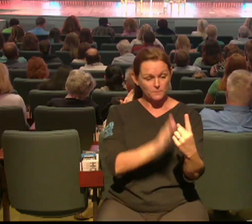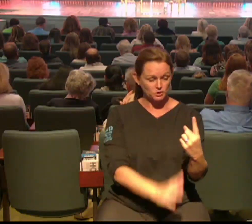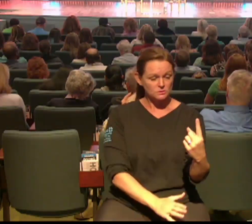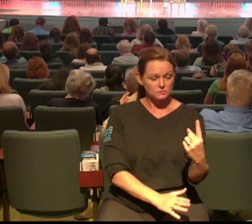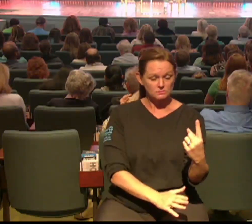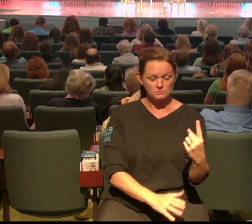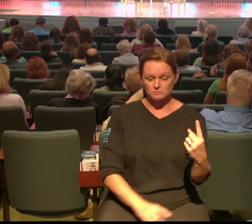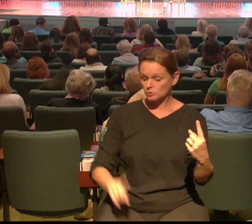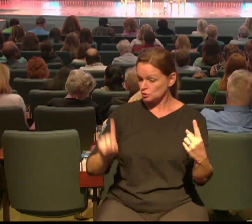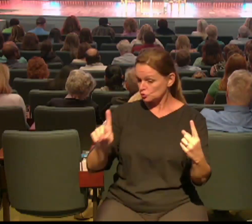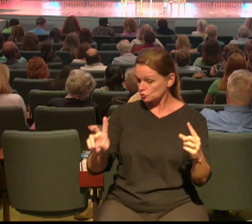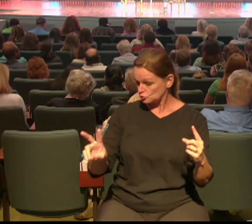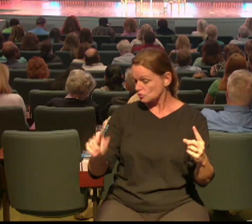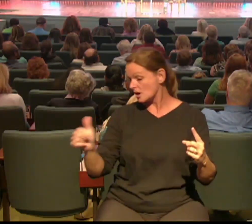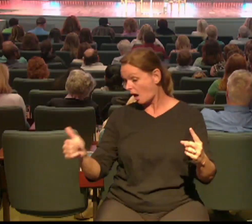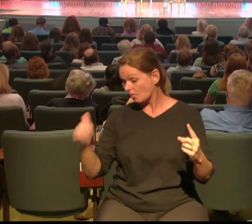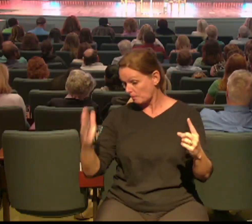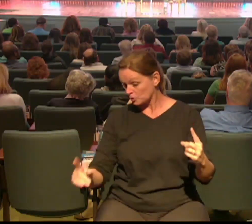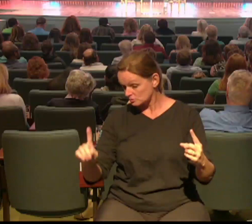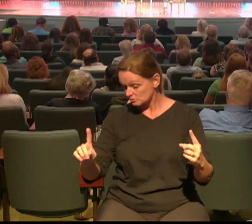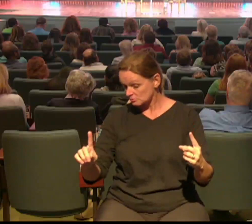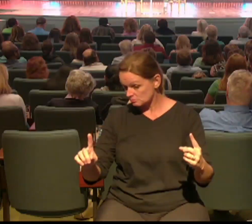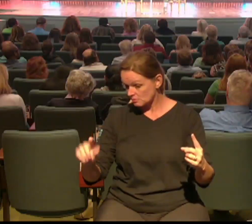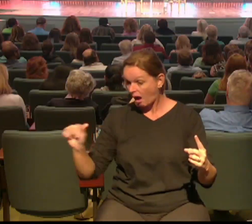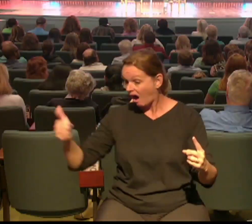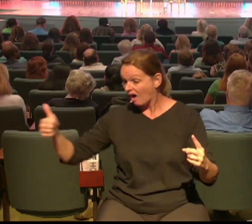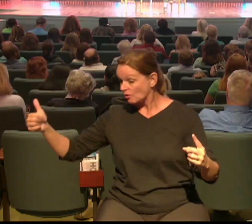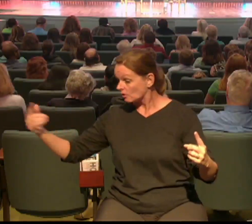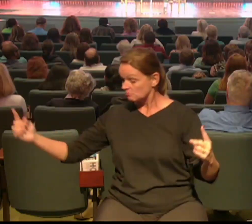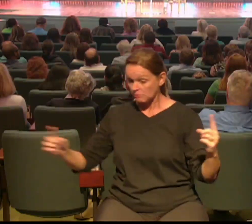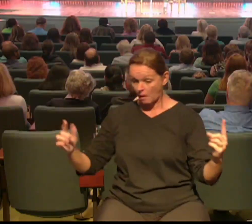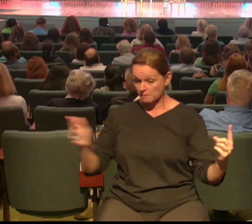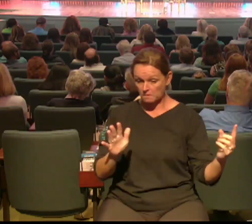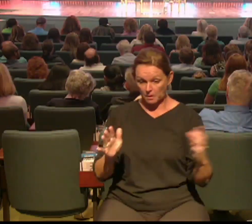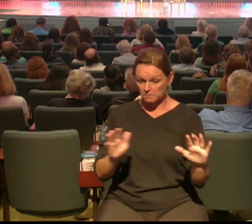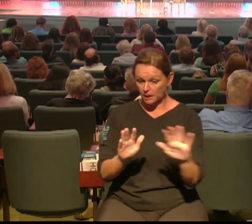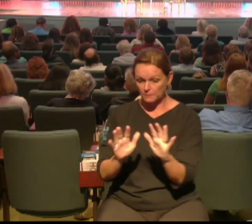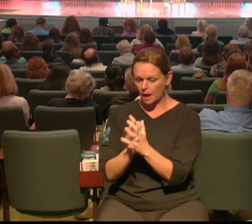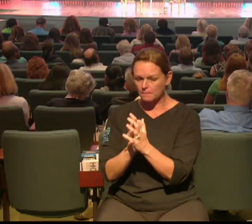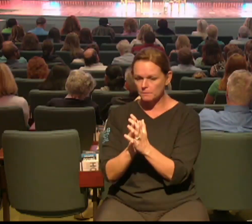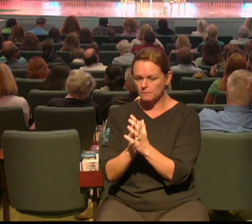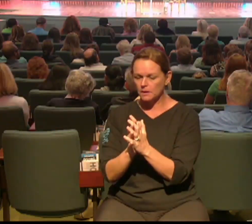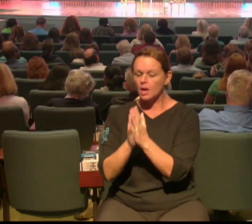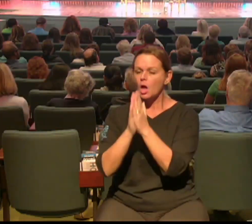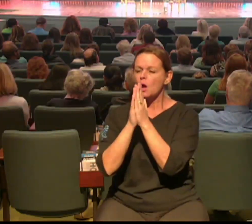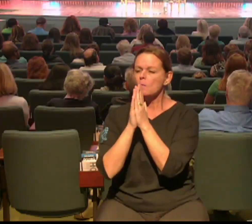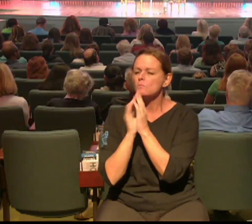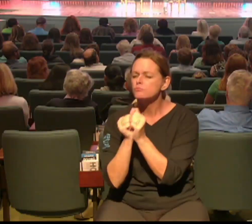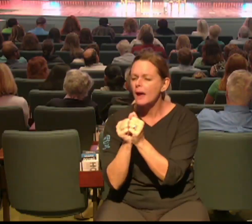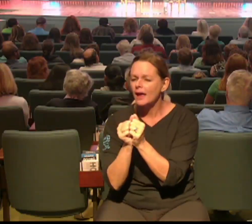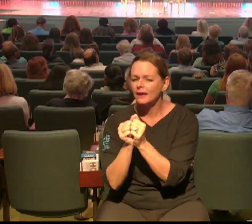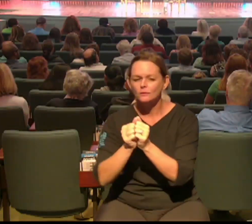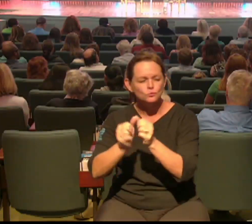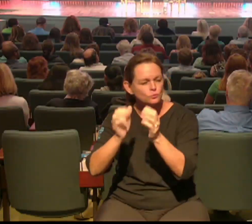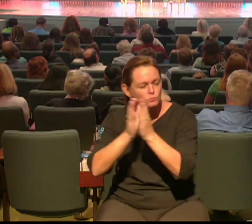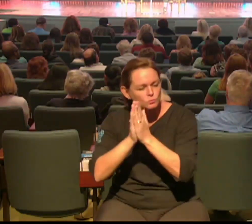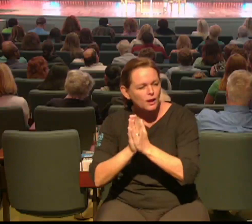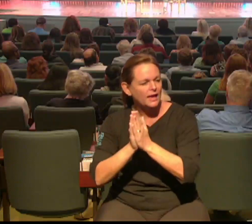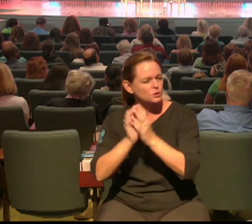am with them see when it says in his name that means when when two or more people gather on official Jesus business right